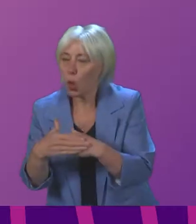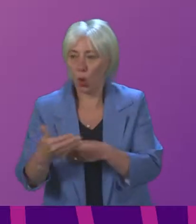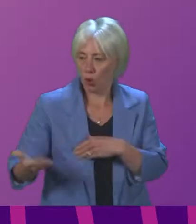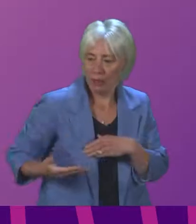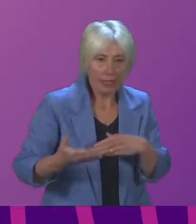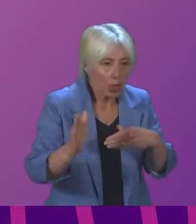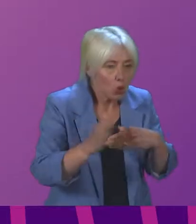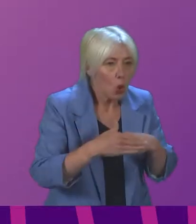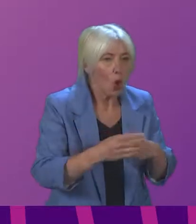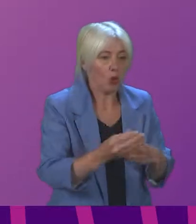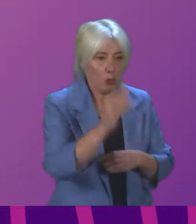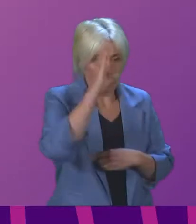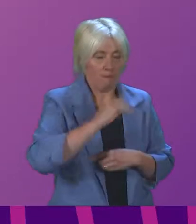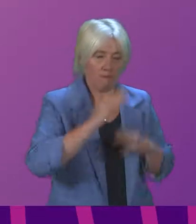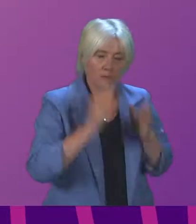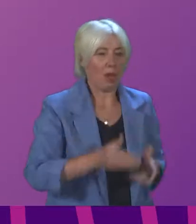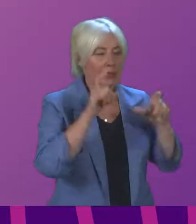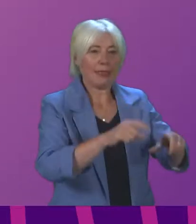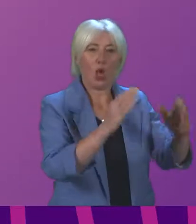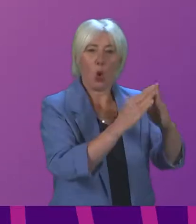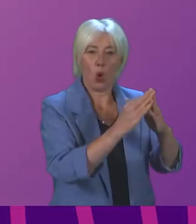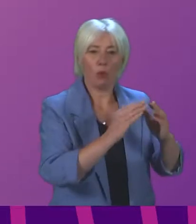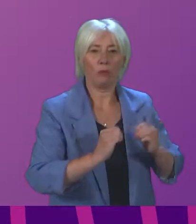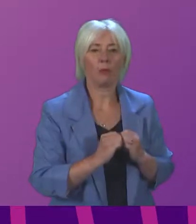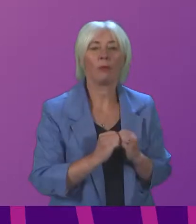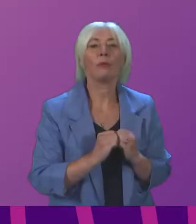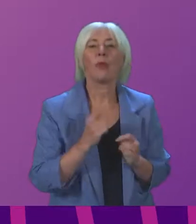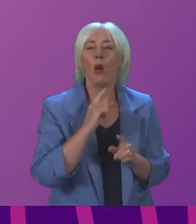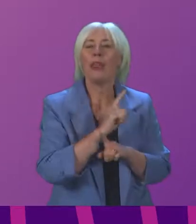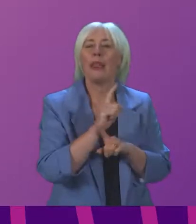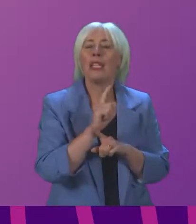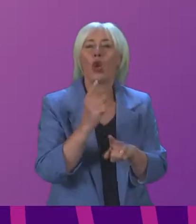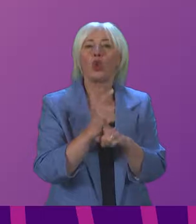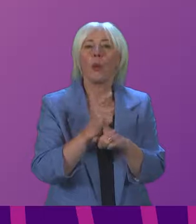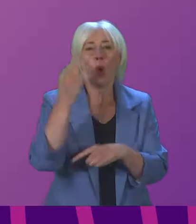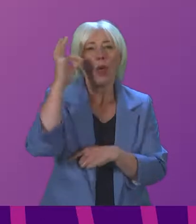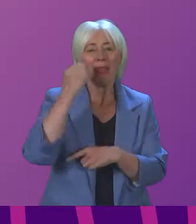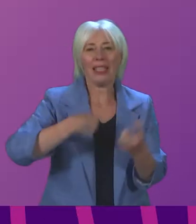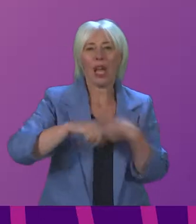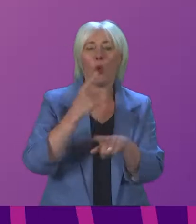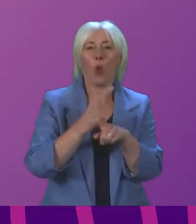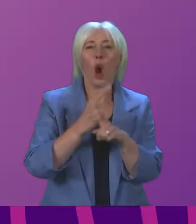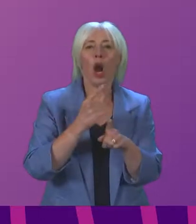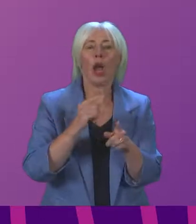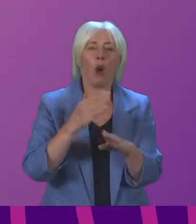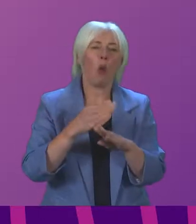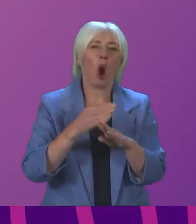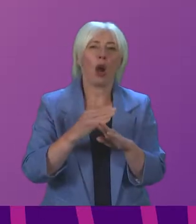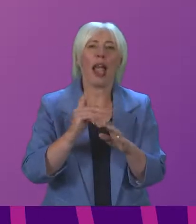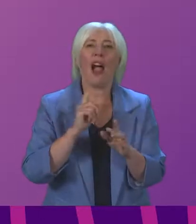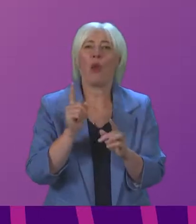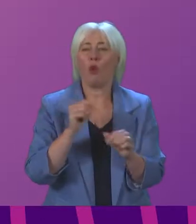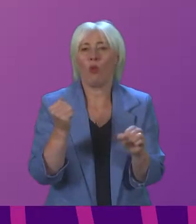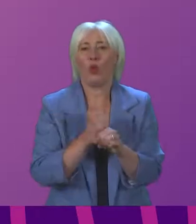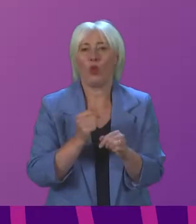told to stay at home. I will shortly be talking about the committee's work on baseline health protection measures in the run-up to winter.